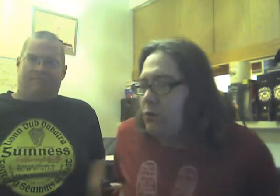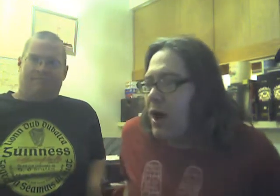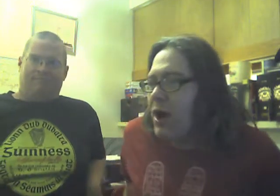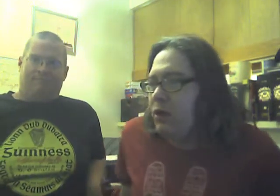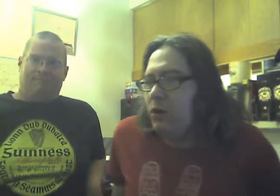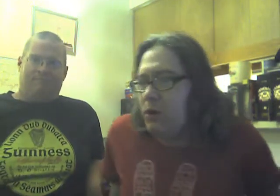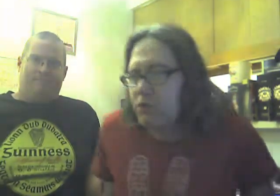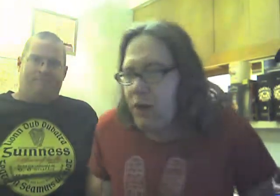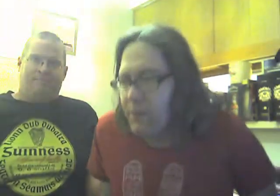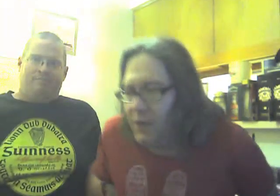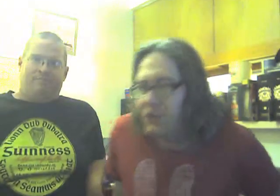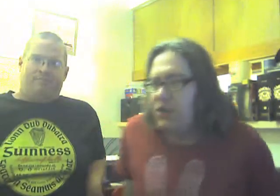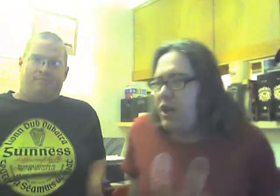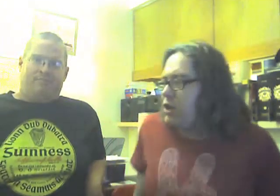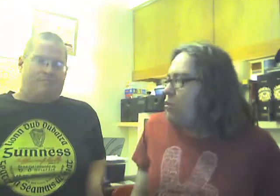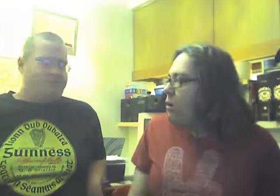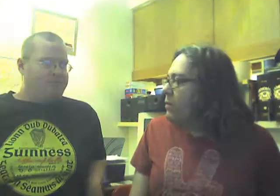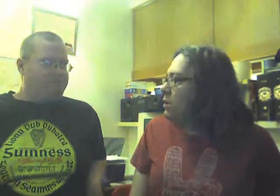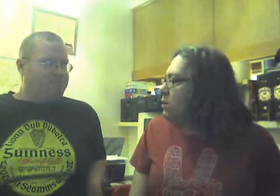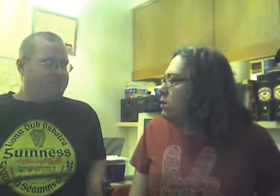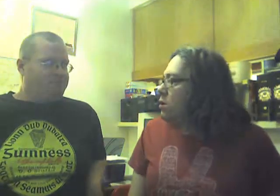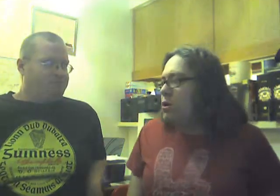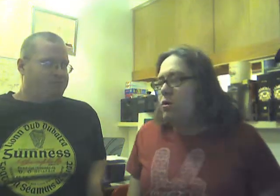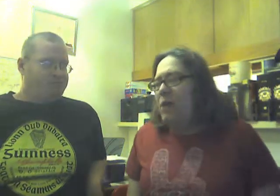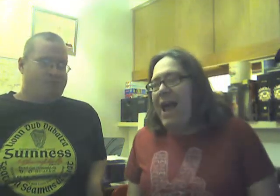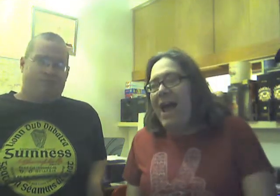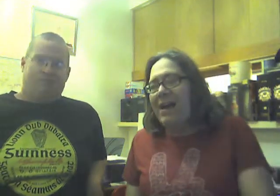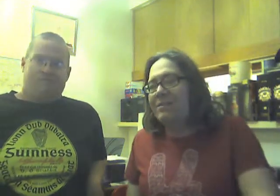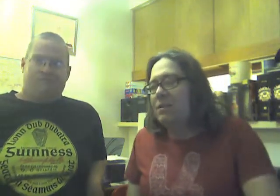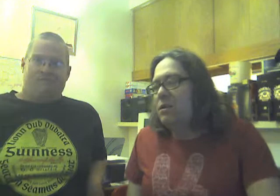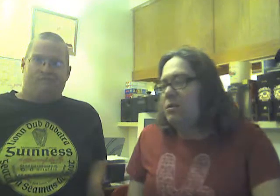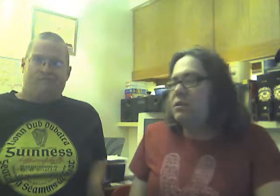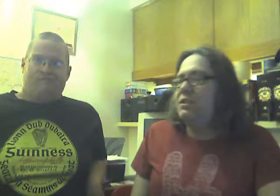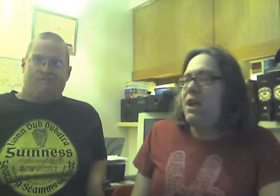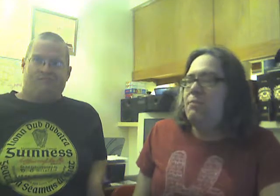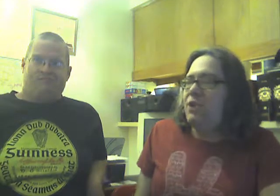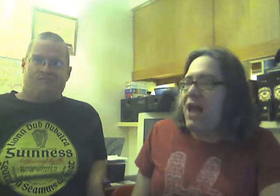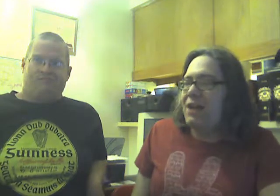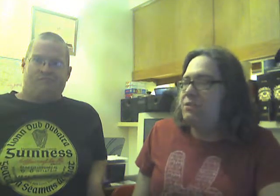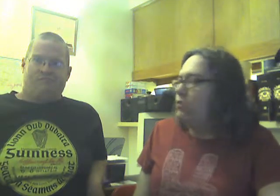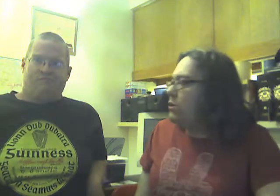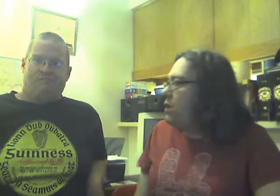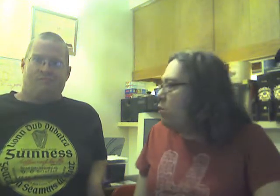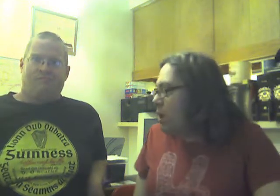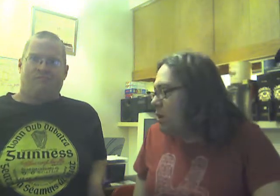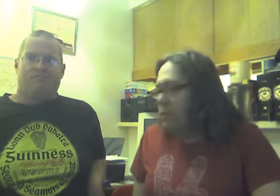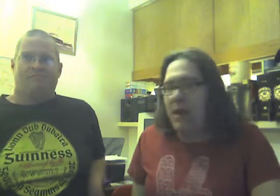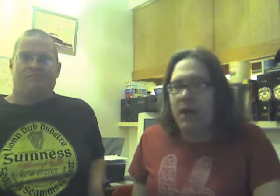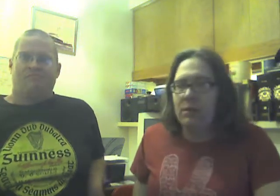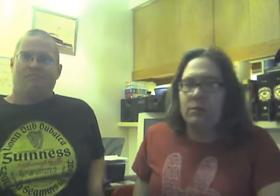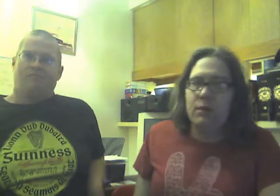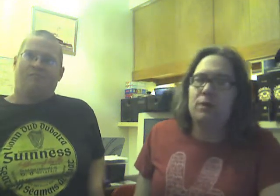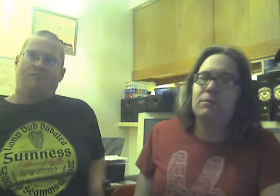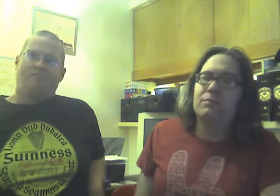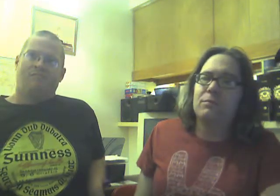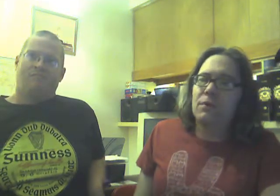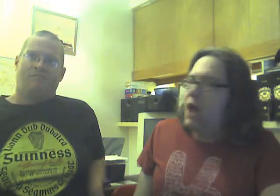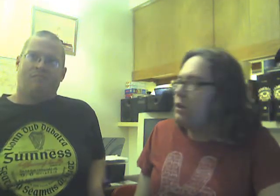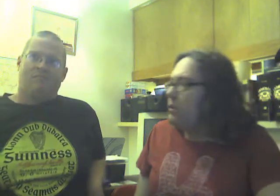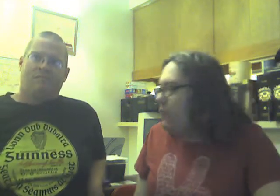rile, or try to be a genetic woman who has the same class of what they want in a man, then they're not going to